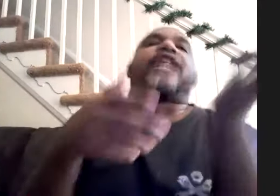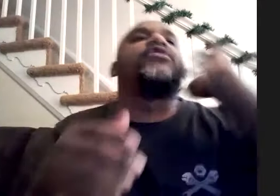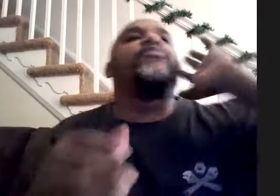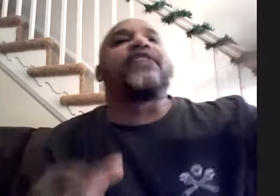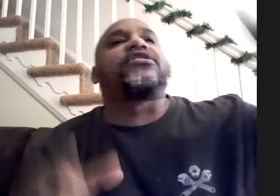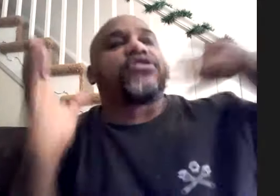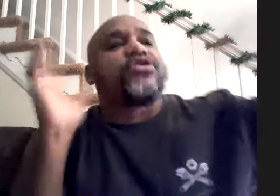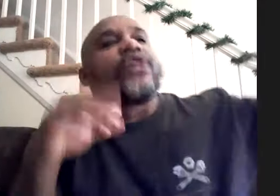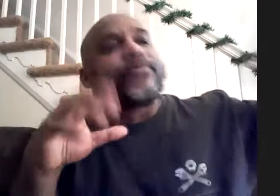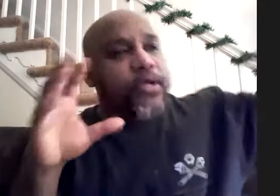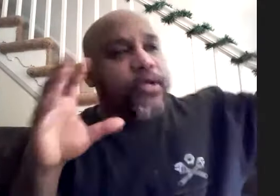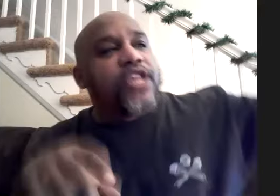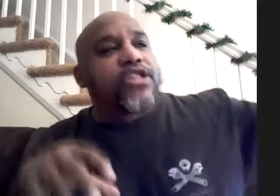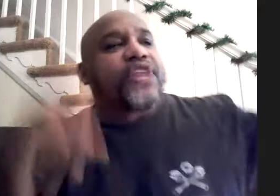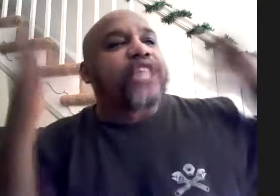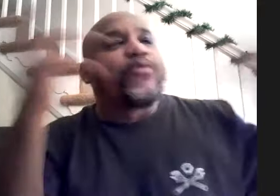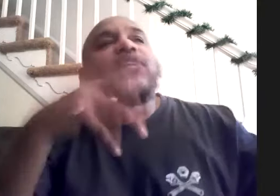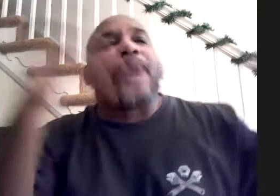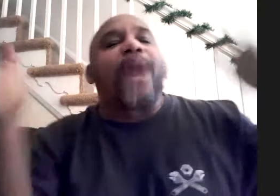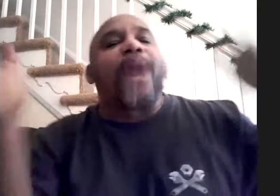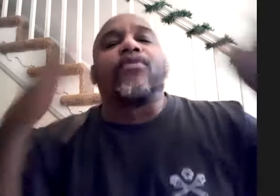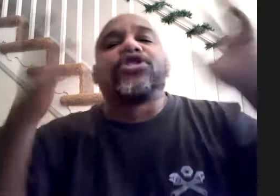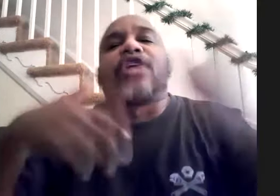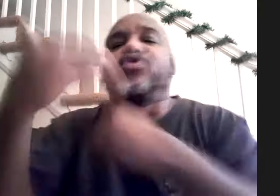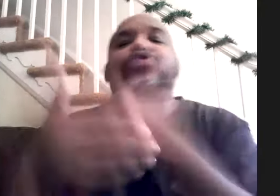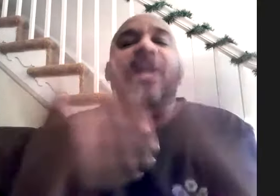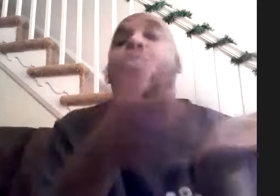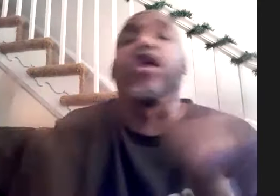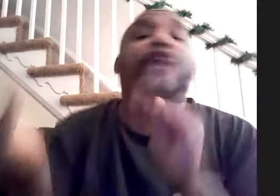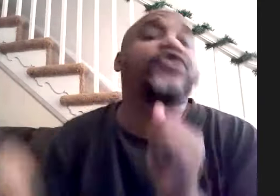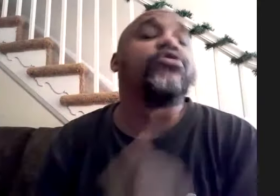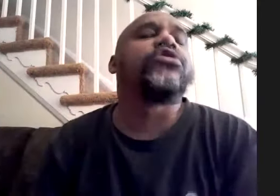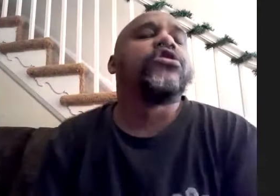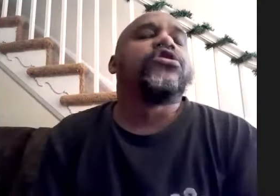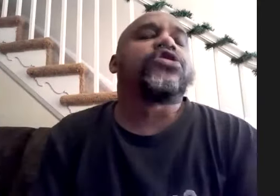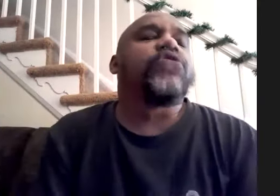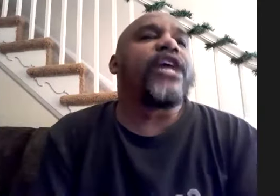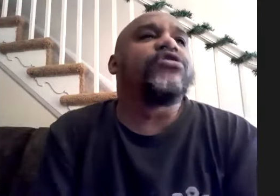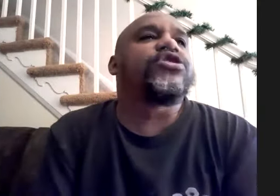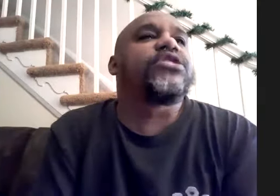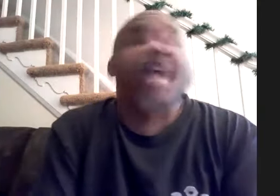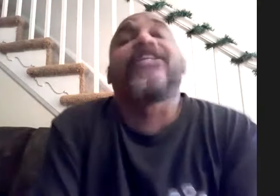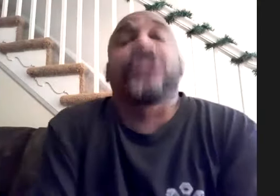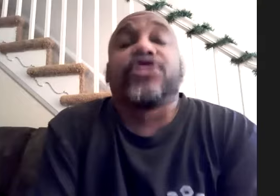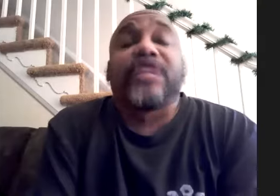and the bassist is doing his own things but when he pops up we try to do like one-off shows so later than soon is technically still together